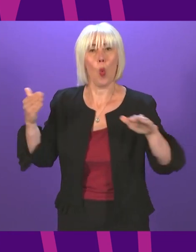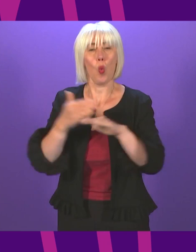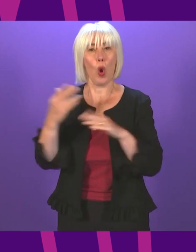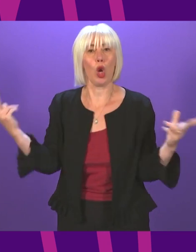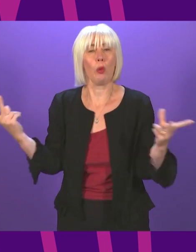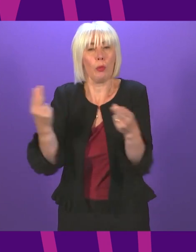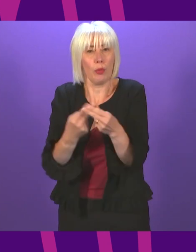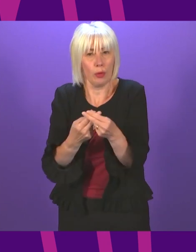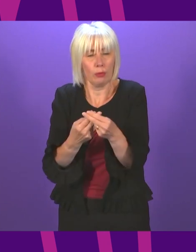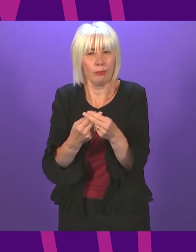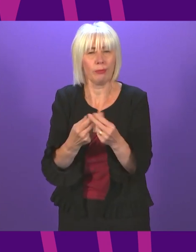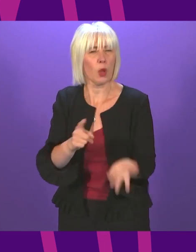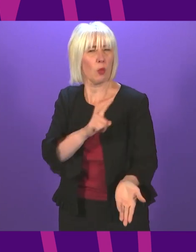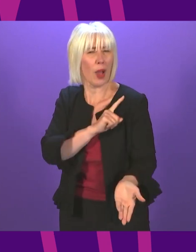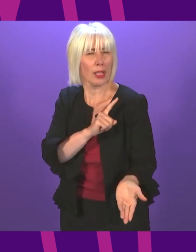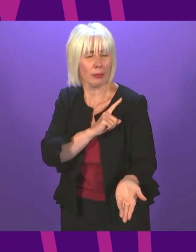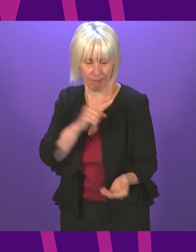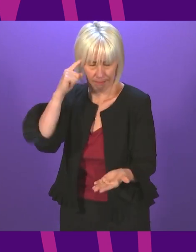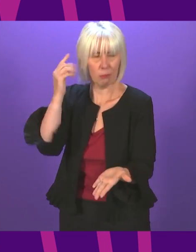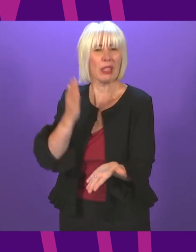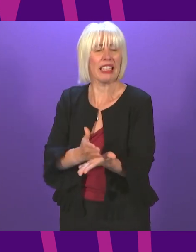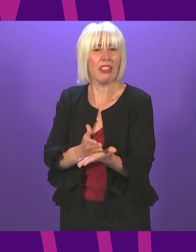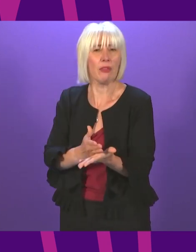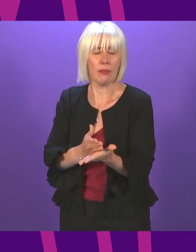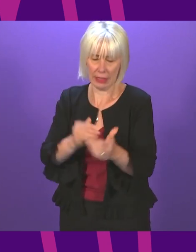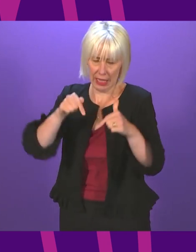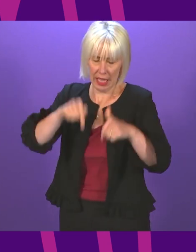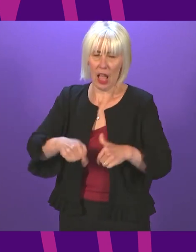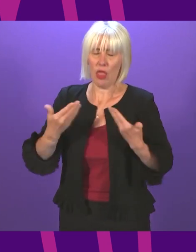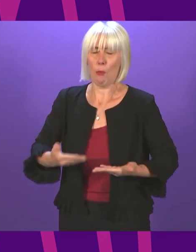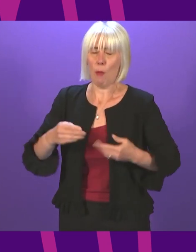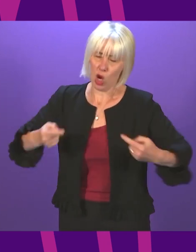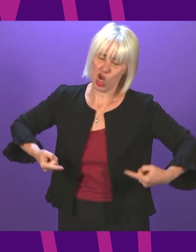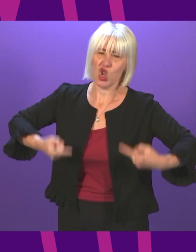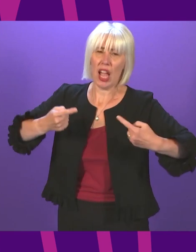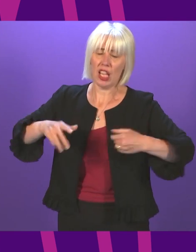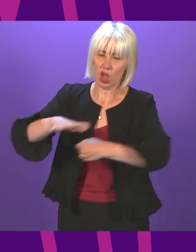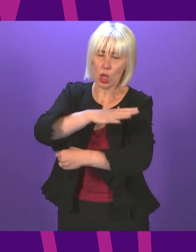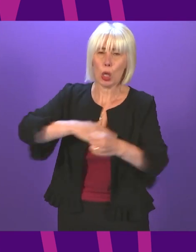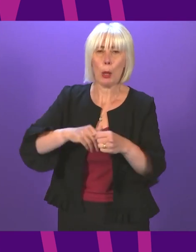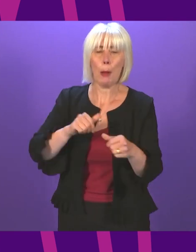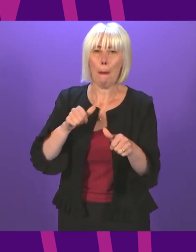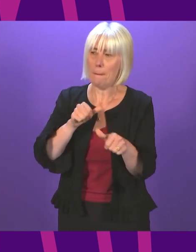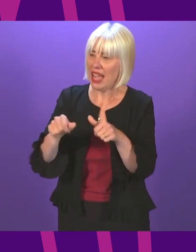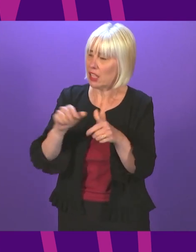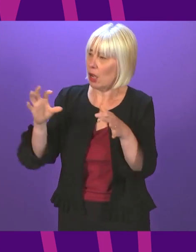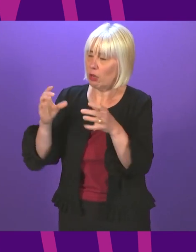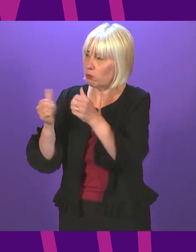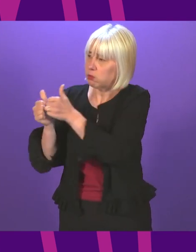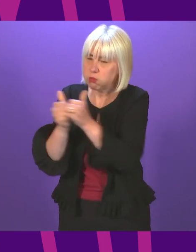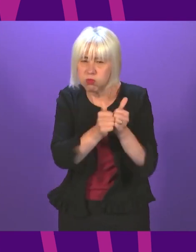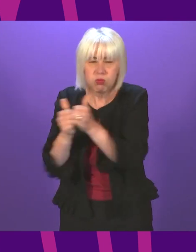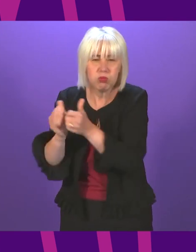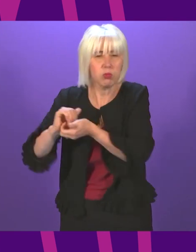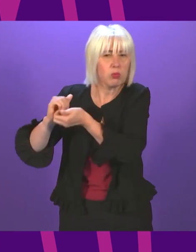We are doing that because we believe in a time of great challenge, a better, more collaborative politics is